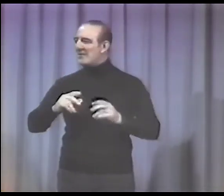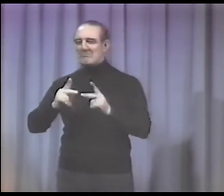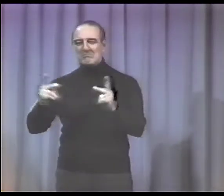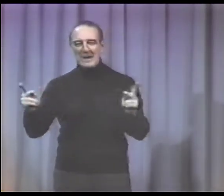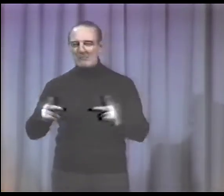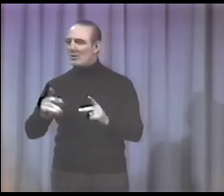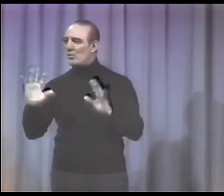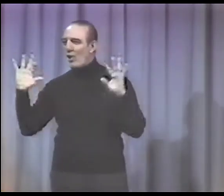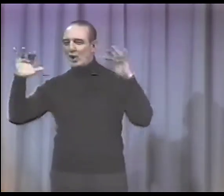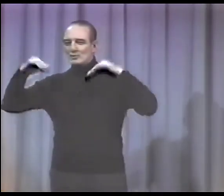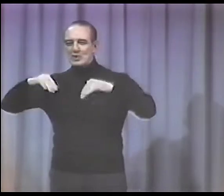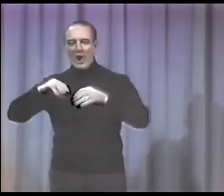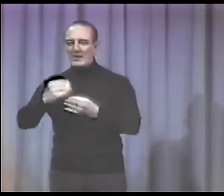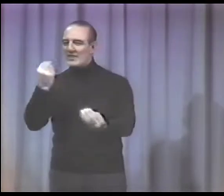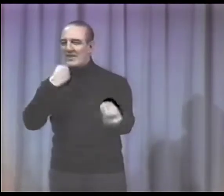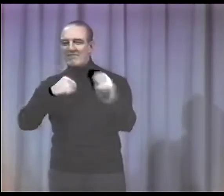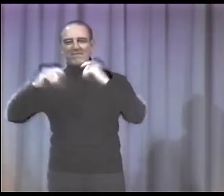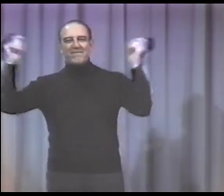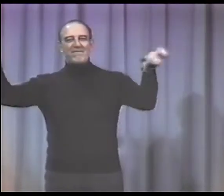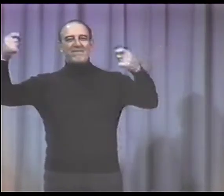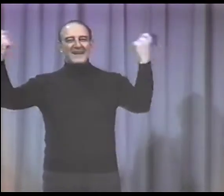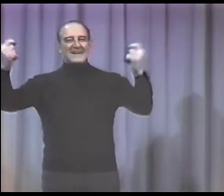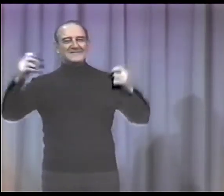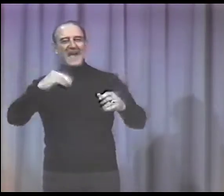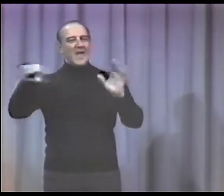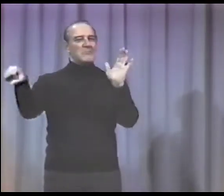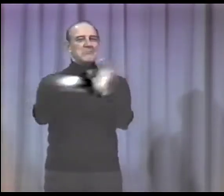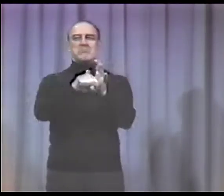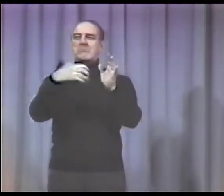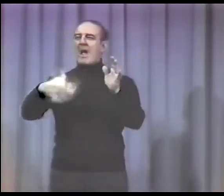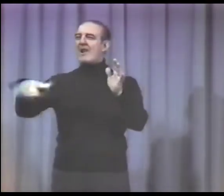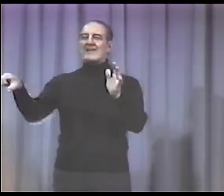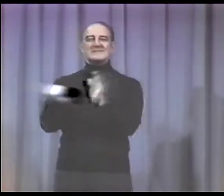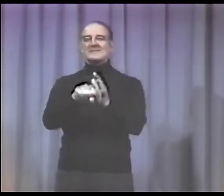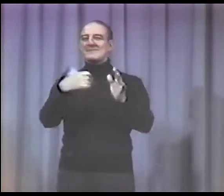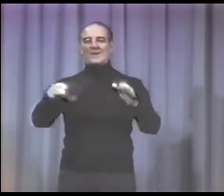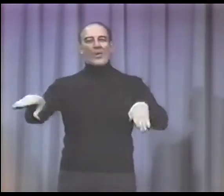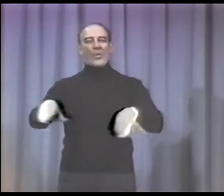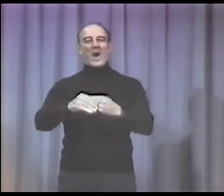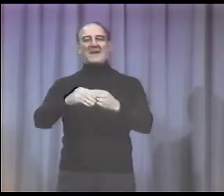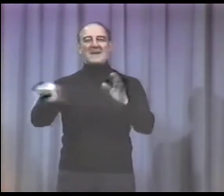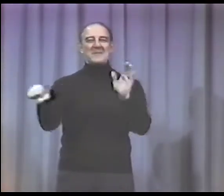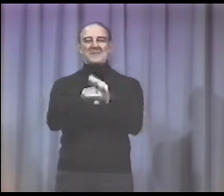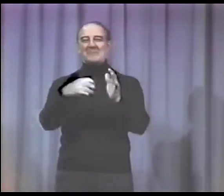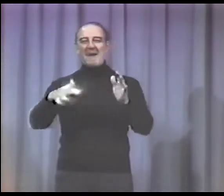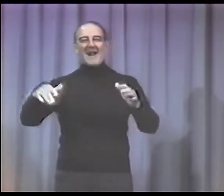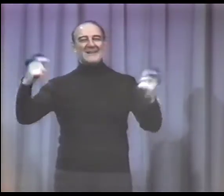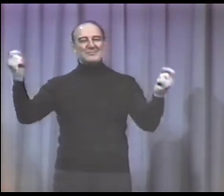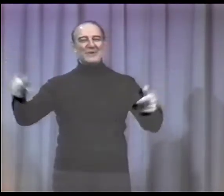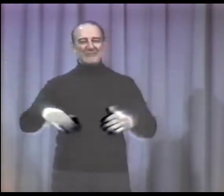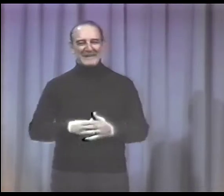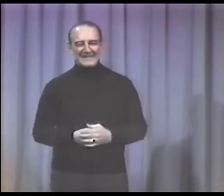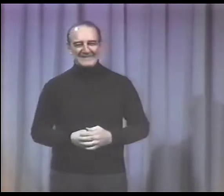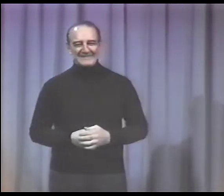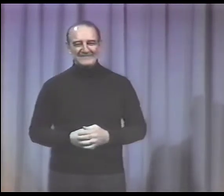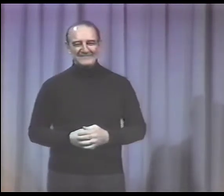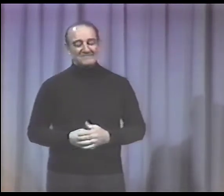The king would provide a chorus. All the people would be invited to a feast. The wedding bells